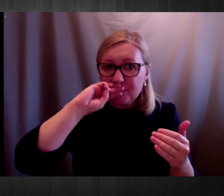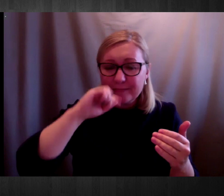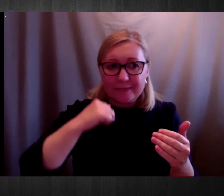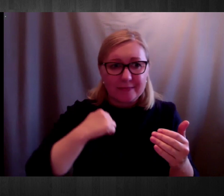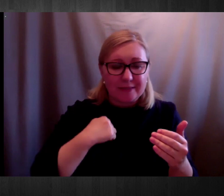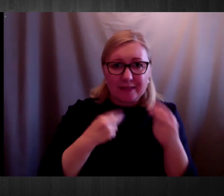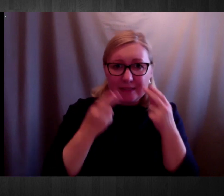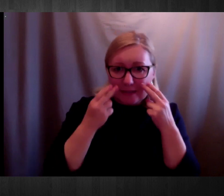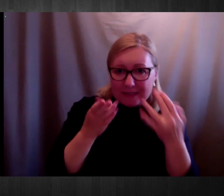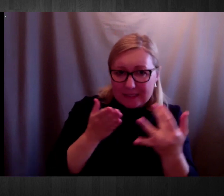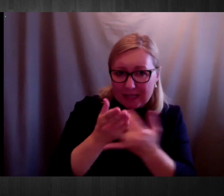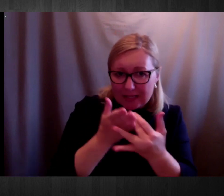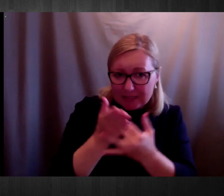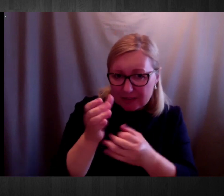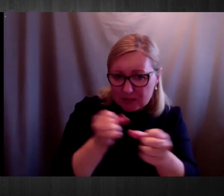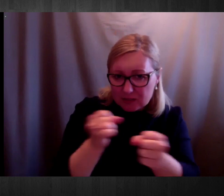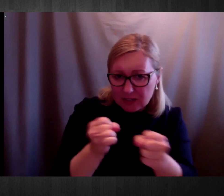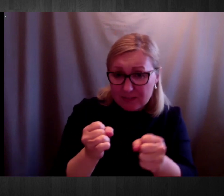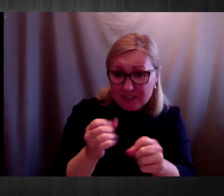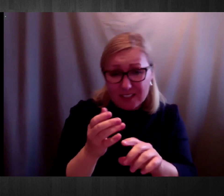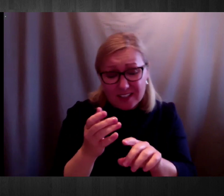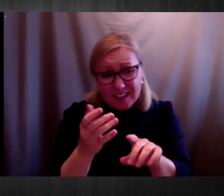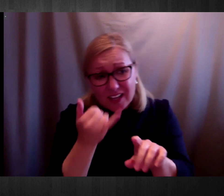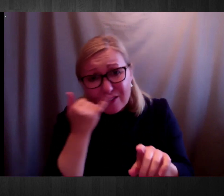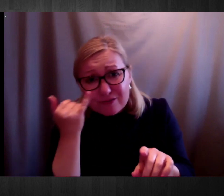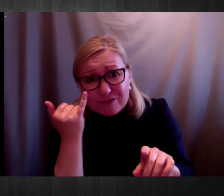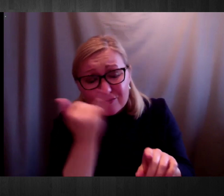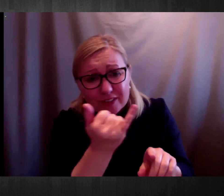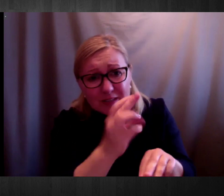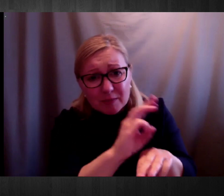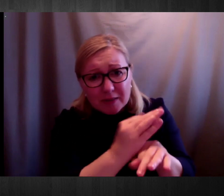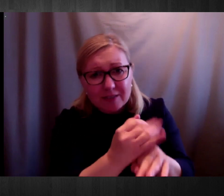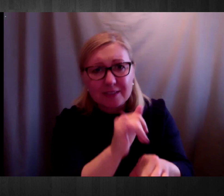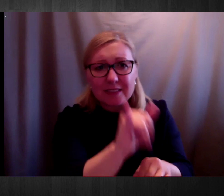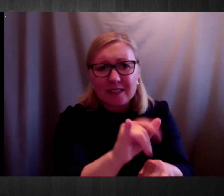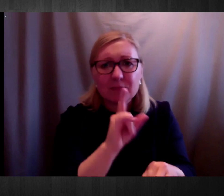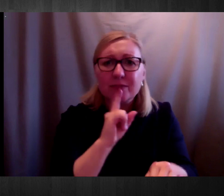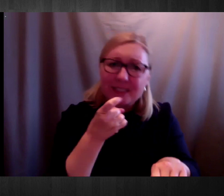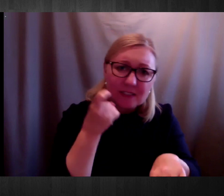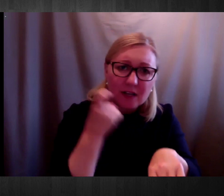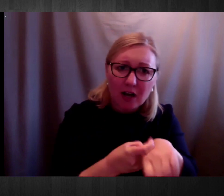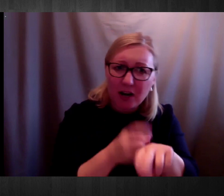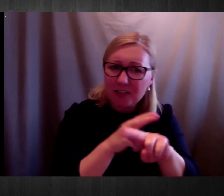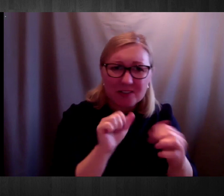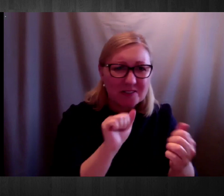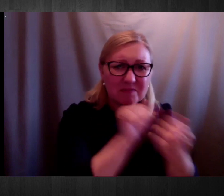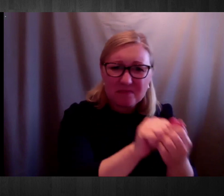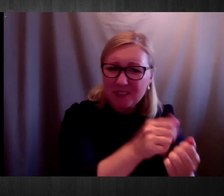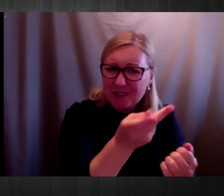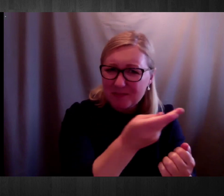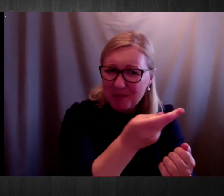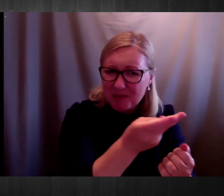I do ring them, but it's still hard not to meet them anymore. The service is very good, alright, for